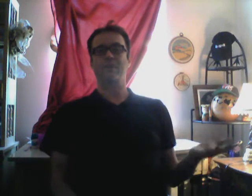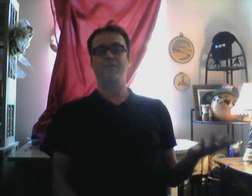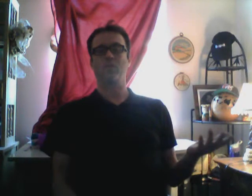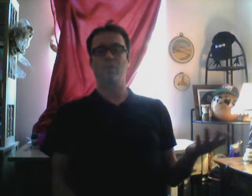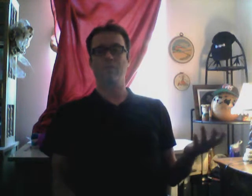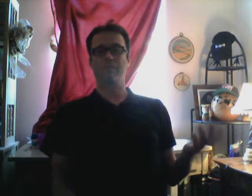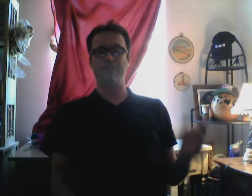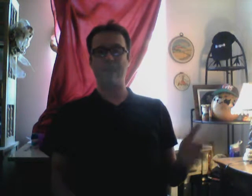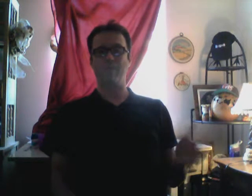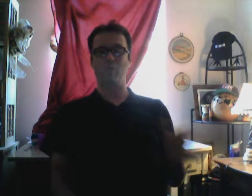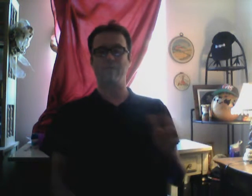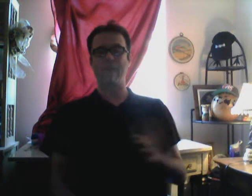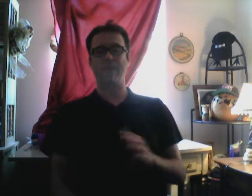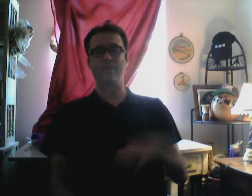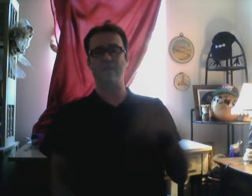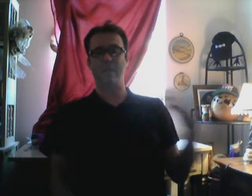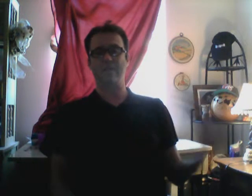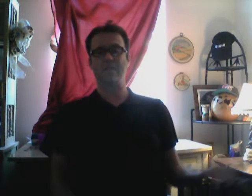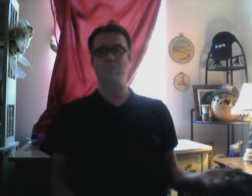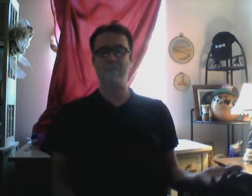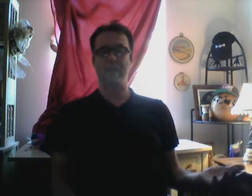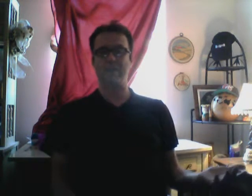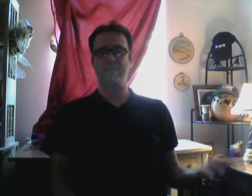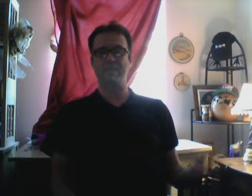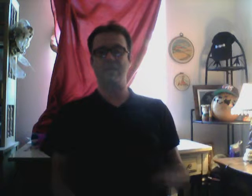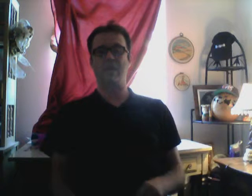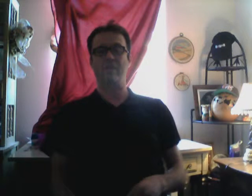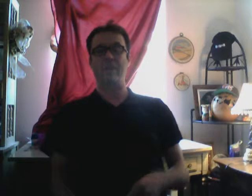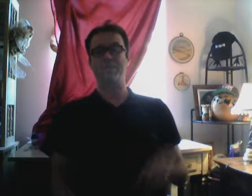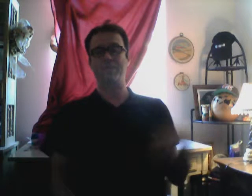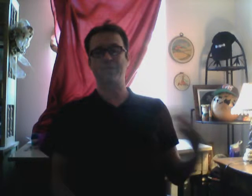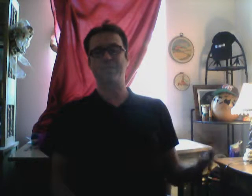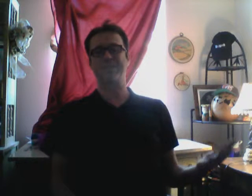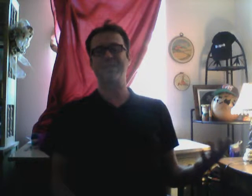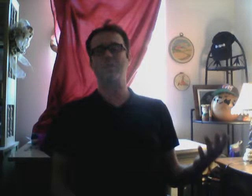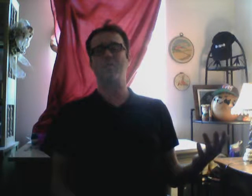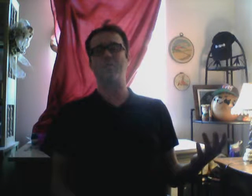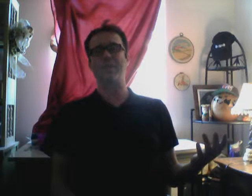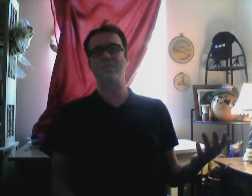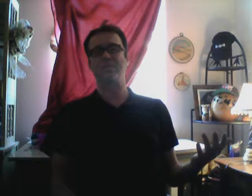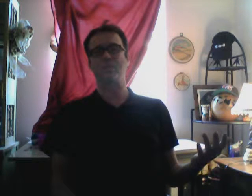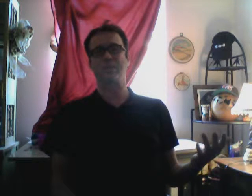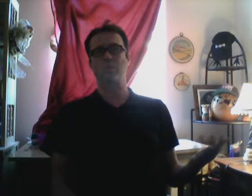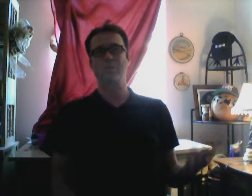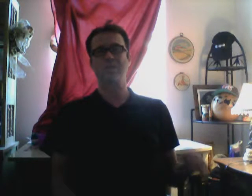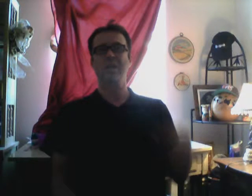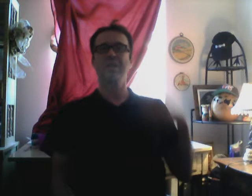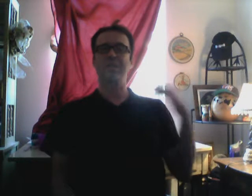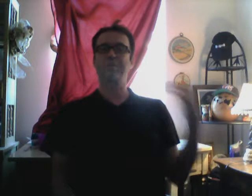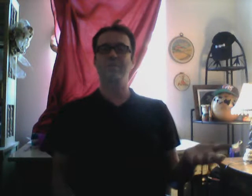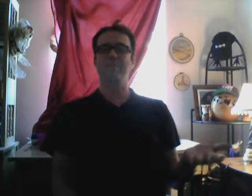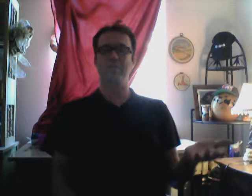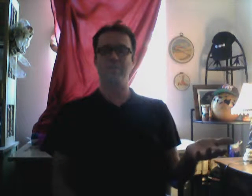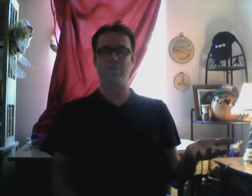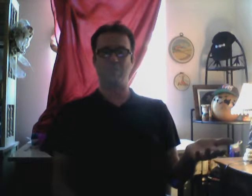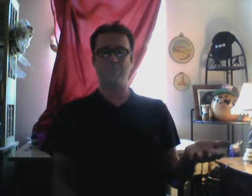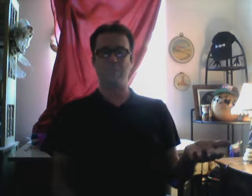Therefore. Got. More. Valid. reality. Of. I'm. Supposed. You know. Bait. And switch. They plugged me into. The public.